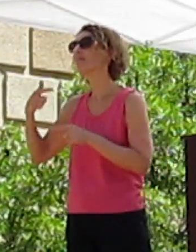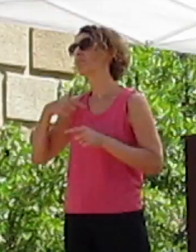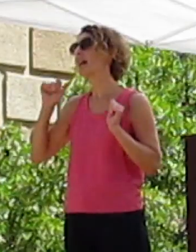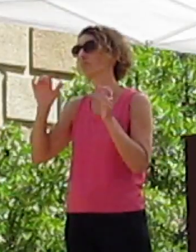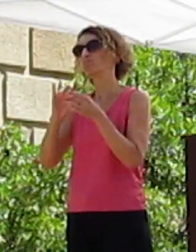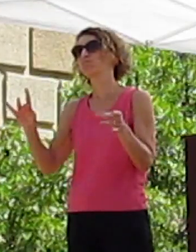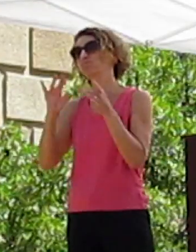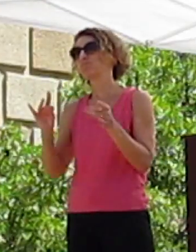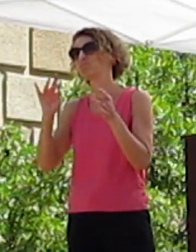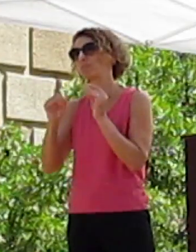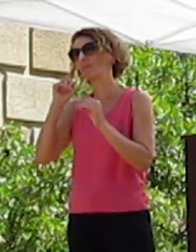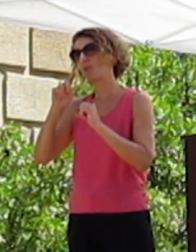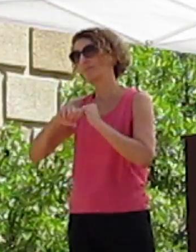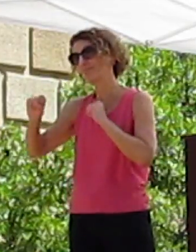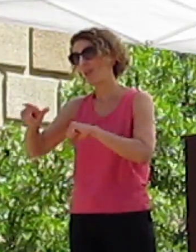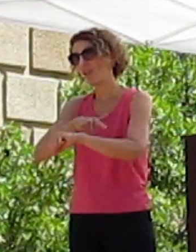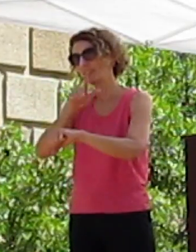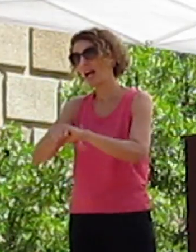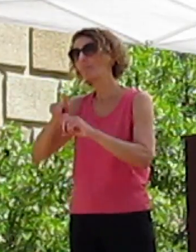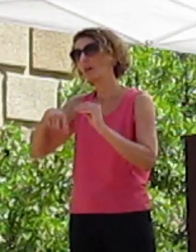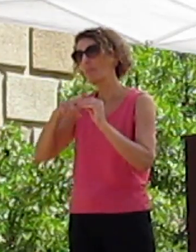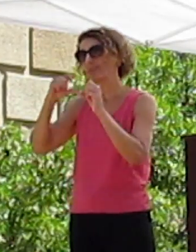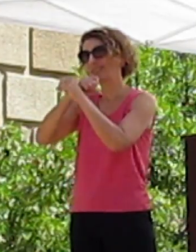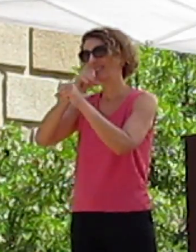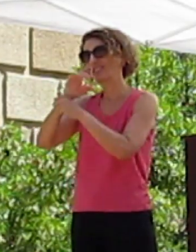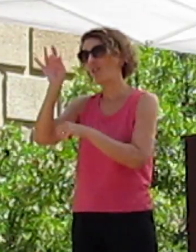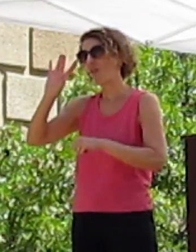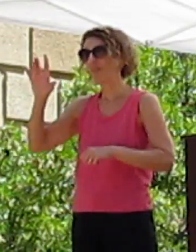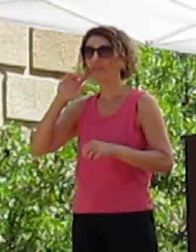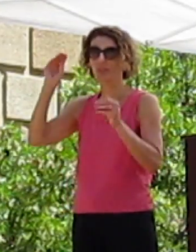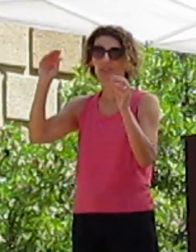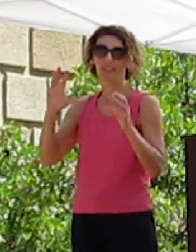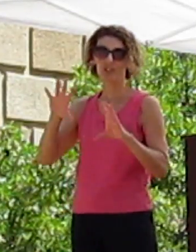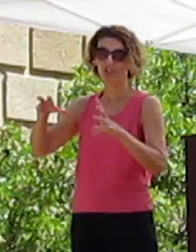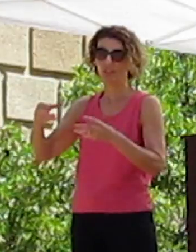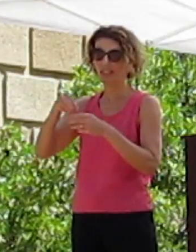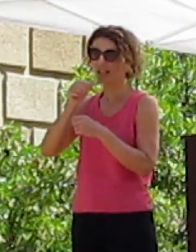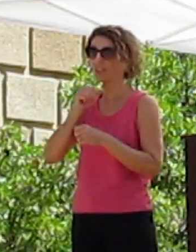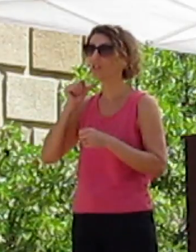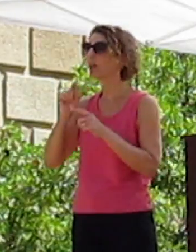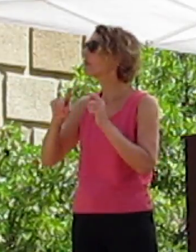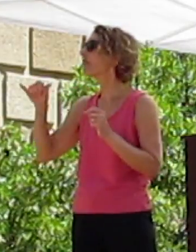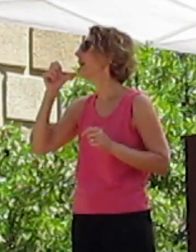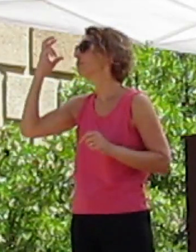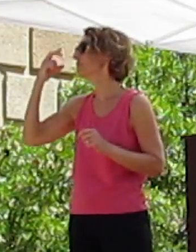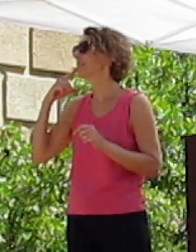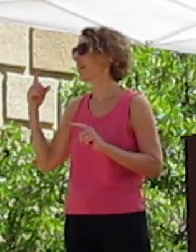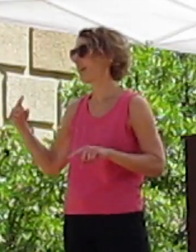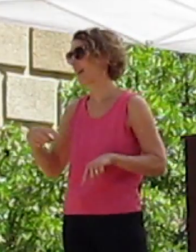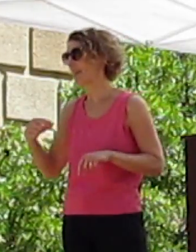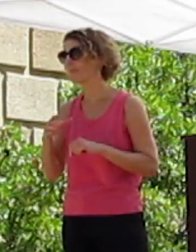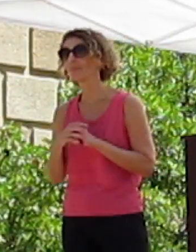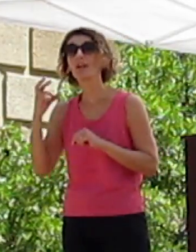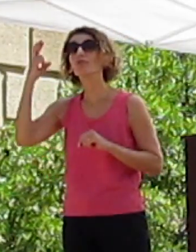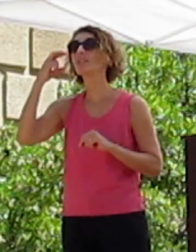about how awful that statistics are for teachers here in Arizona, but I didn't come here for that. I came